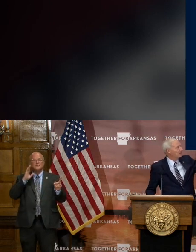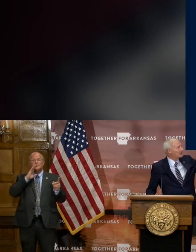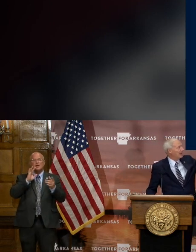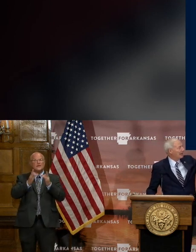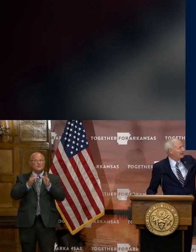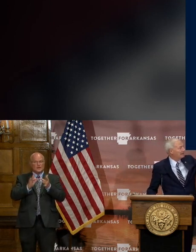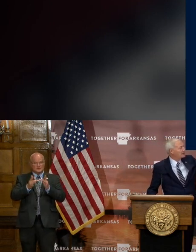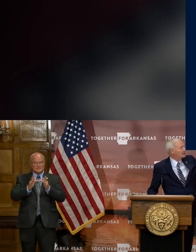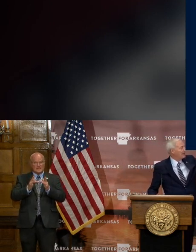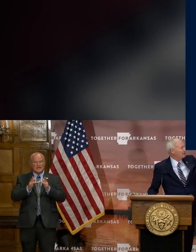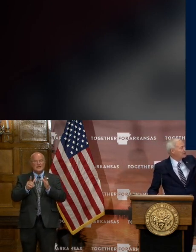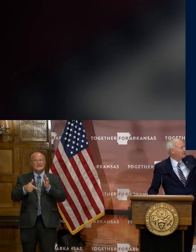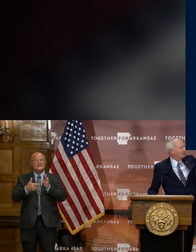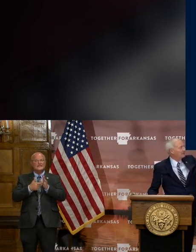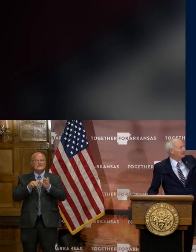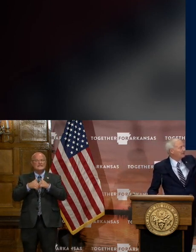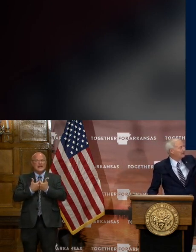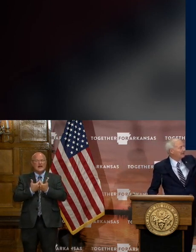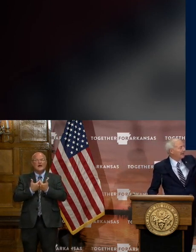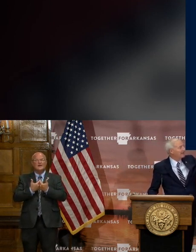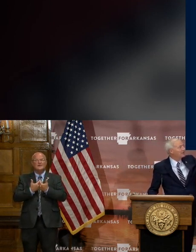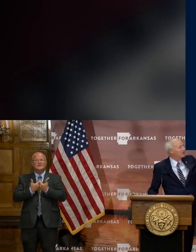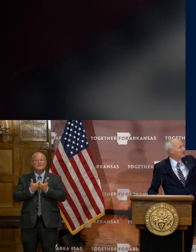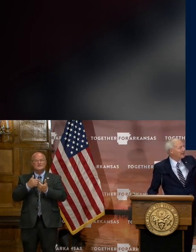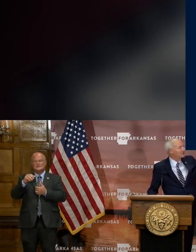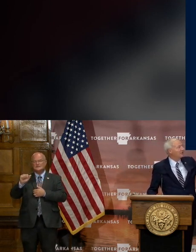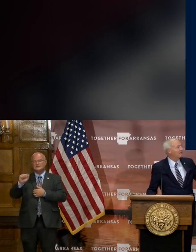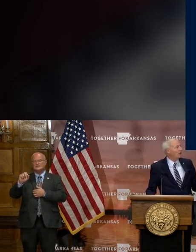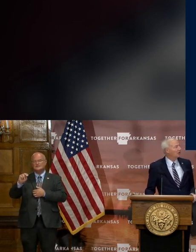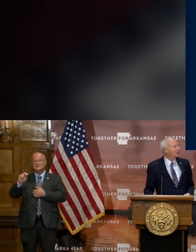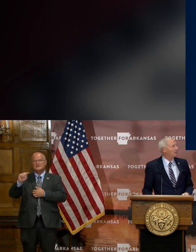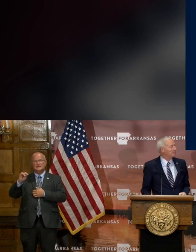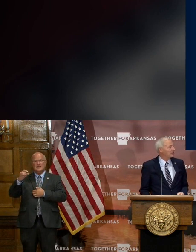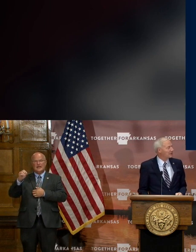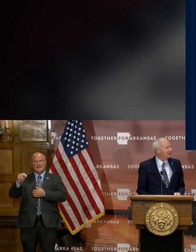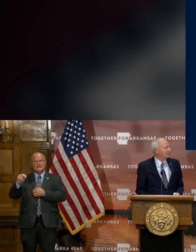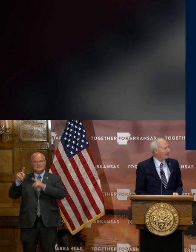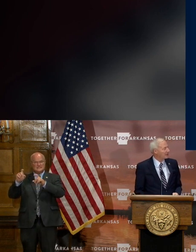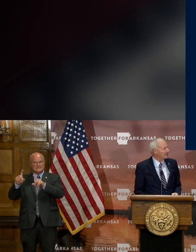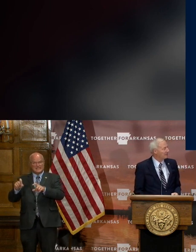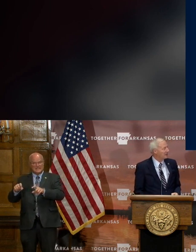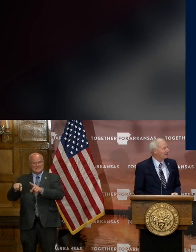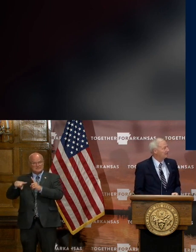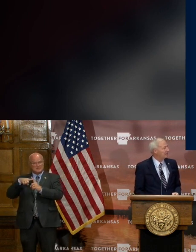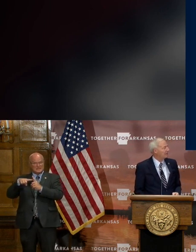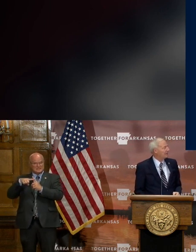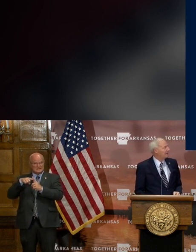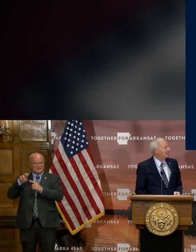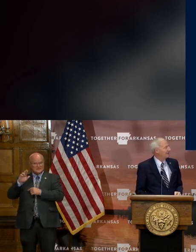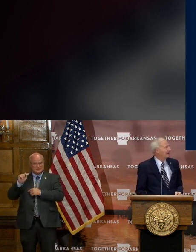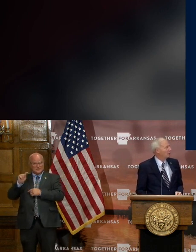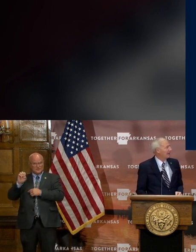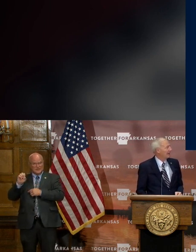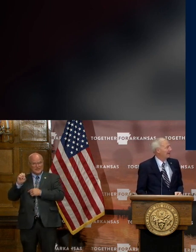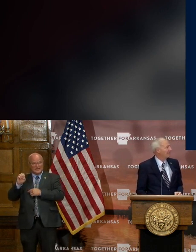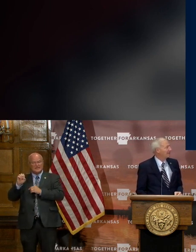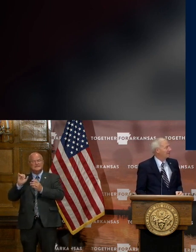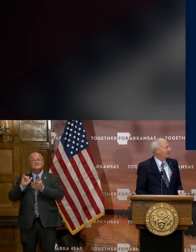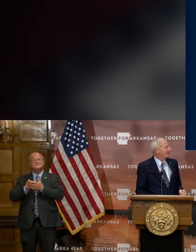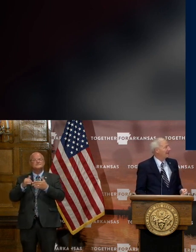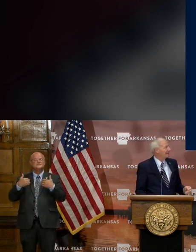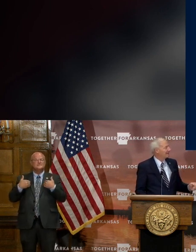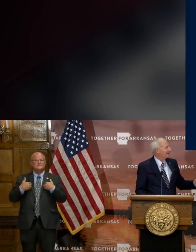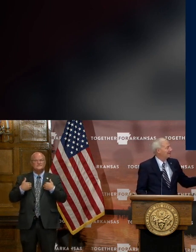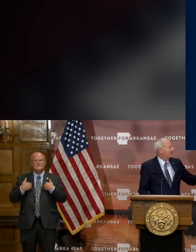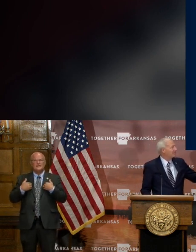to be on the website and this is how it's going to be the antigen testing volume and percent positivity. That will have